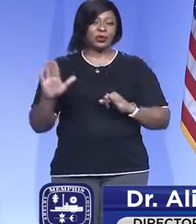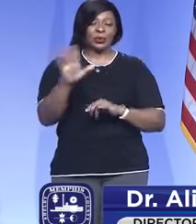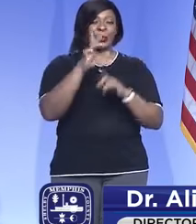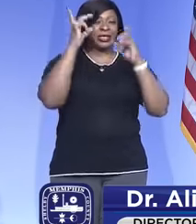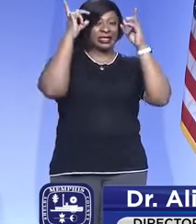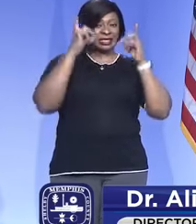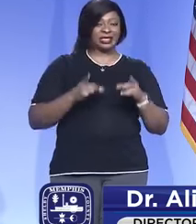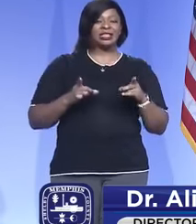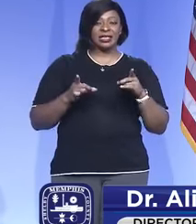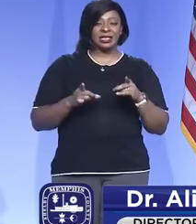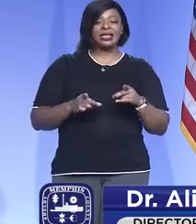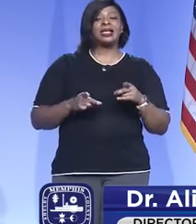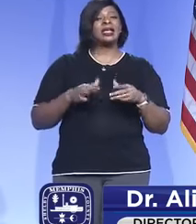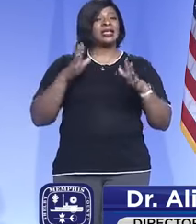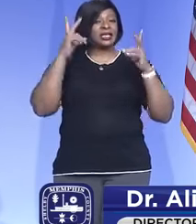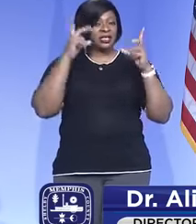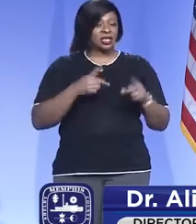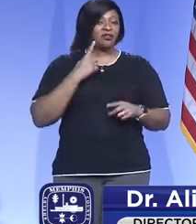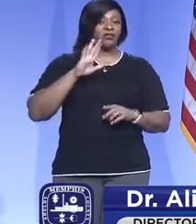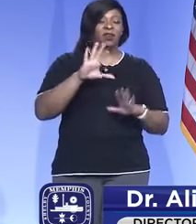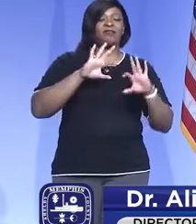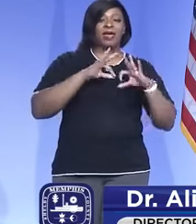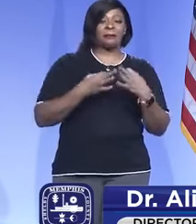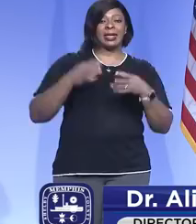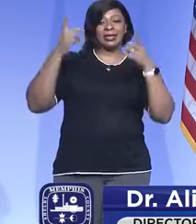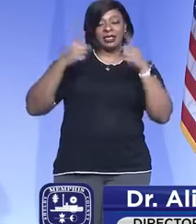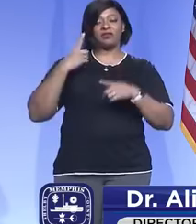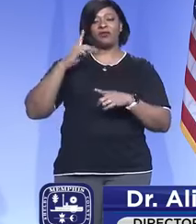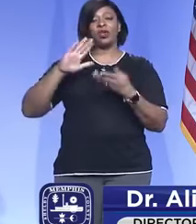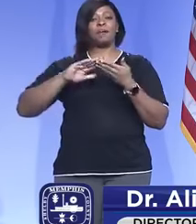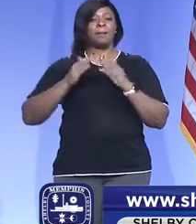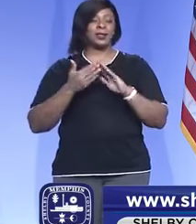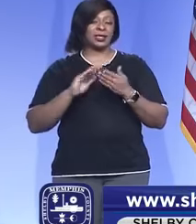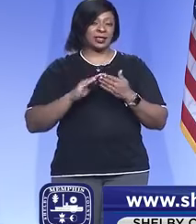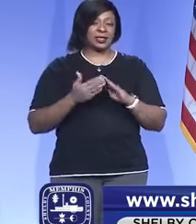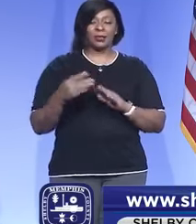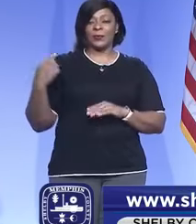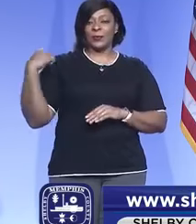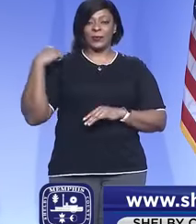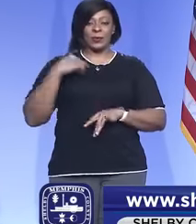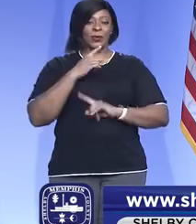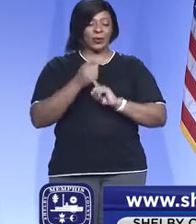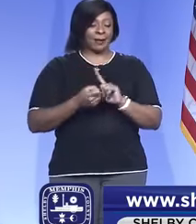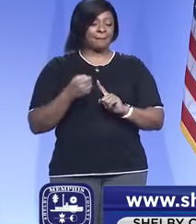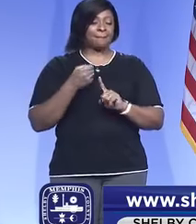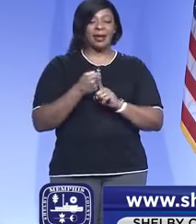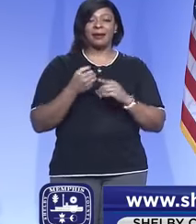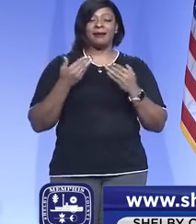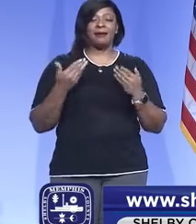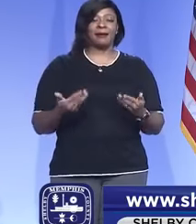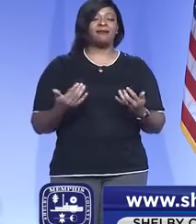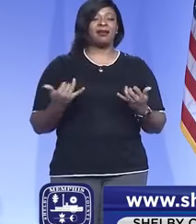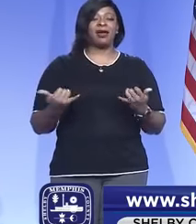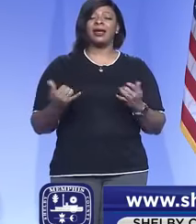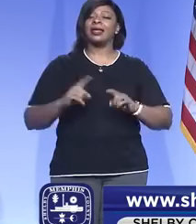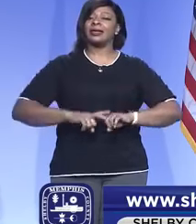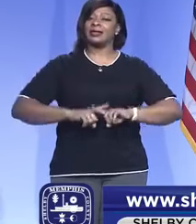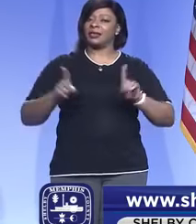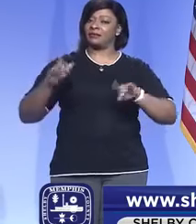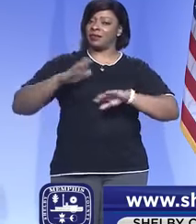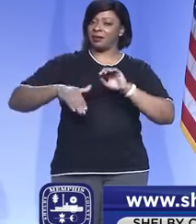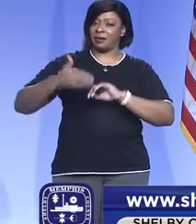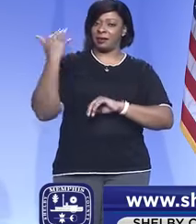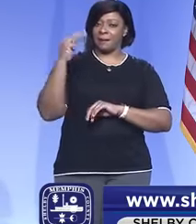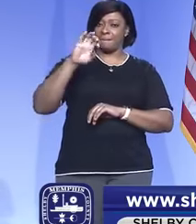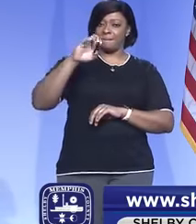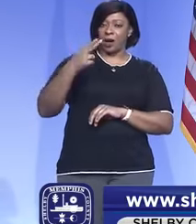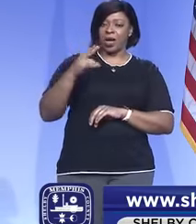-making, decisions for our families, and decisions for our communities. We are impacted heavily now, much different than in March